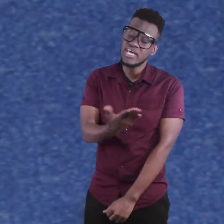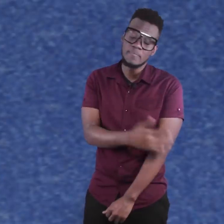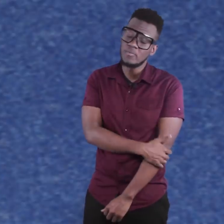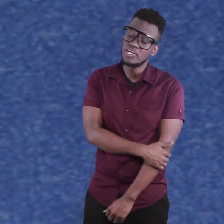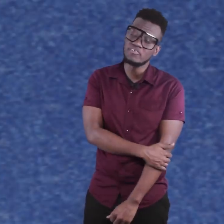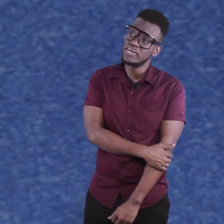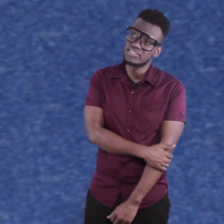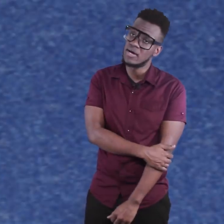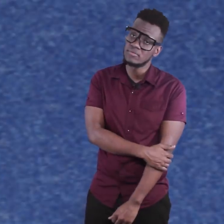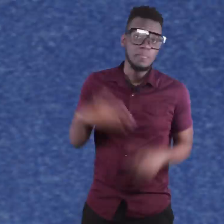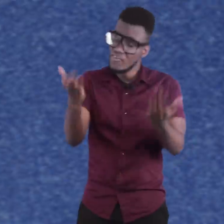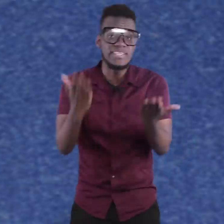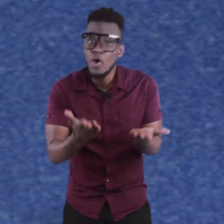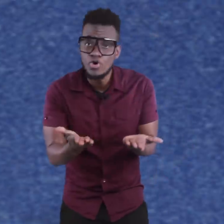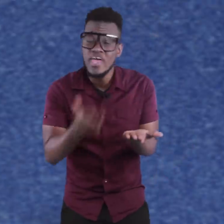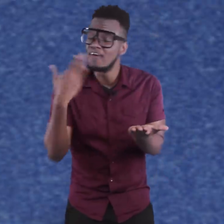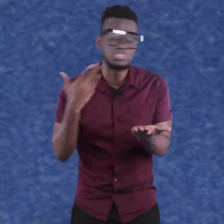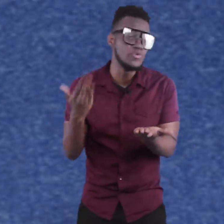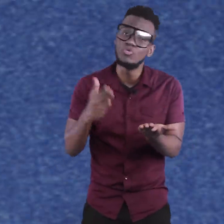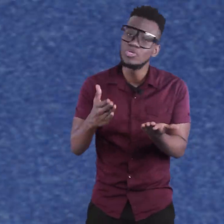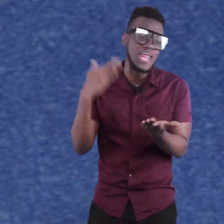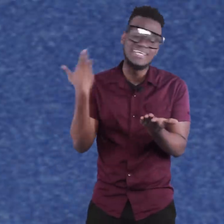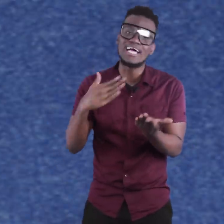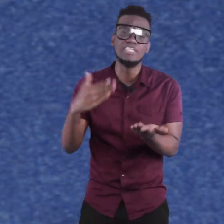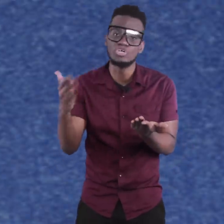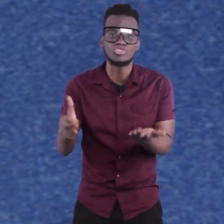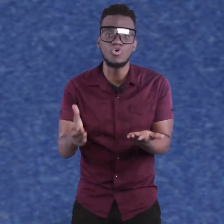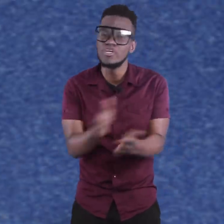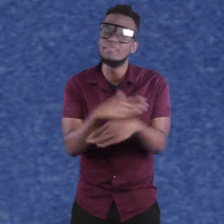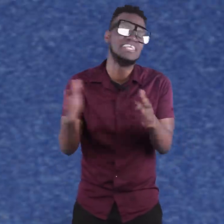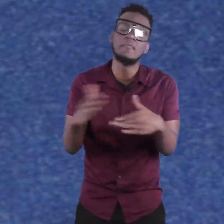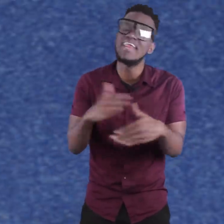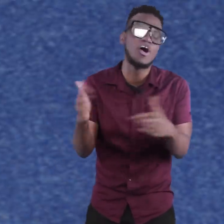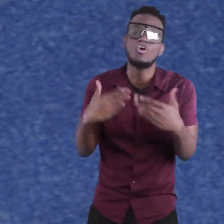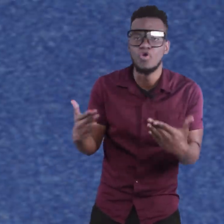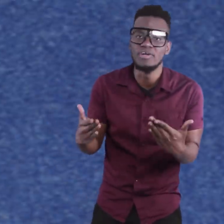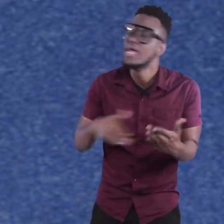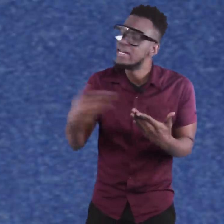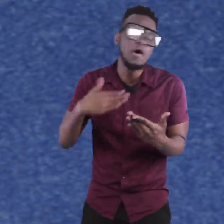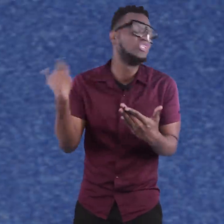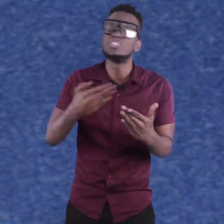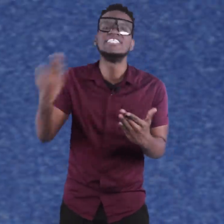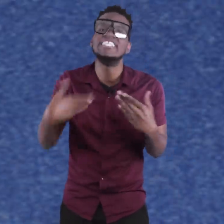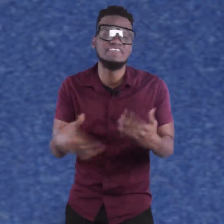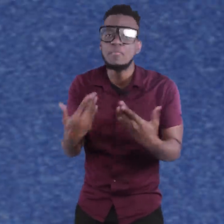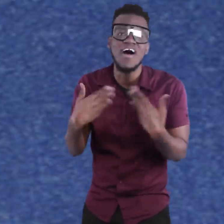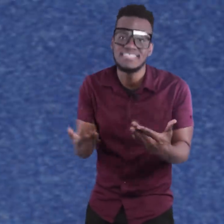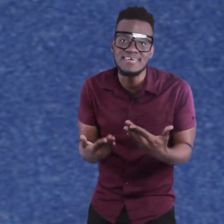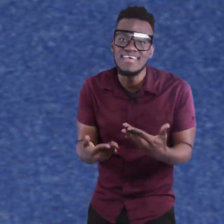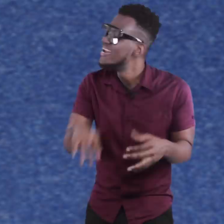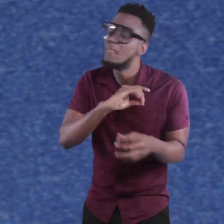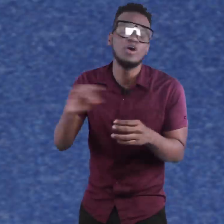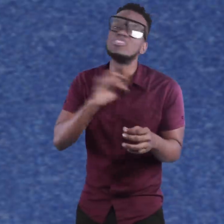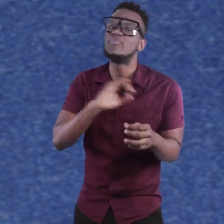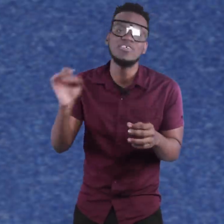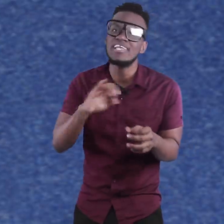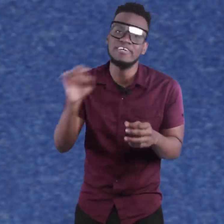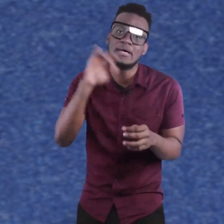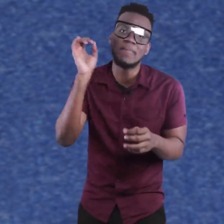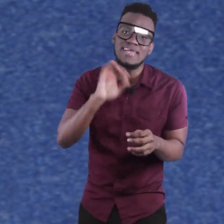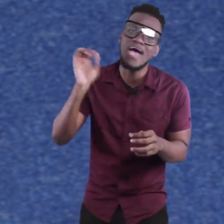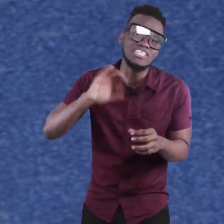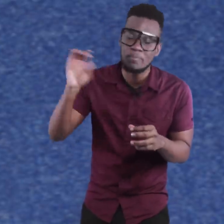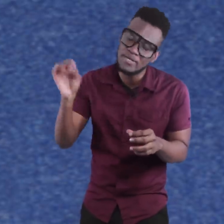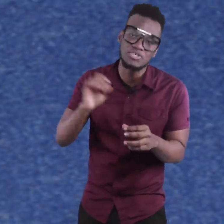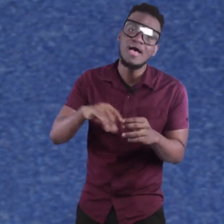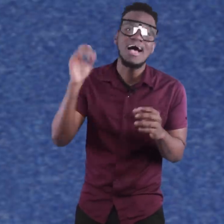You just can't publicly rate the song. But right about now you have some youth you know like the song is just so good that not even bad they'll go around it. They might go just sing it if they want to sing it. They might go just post the